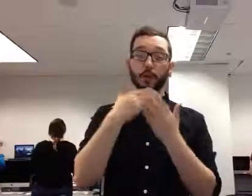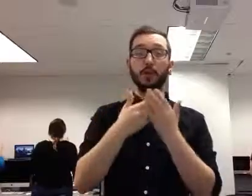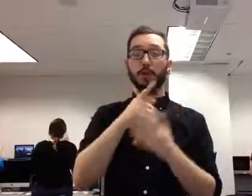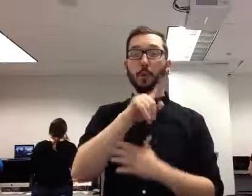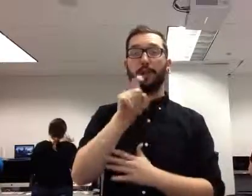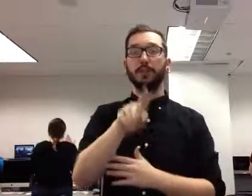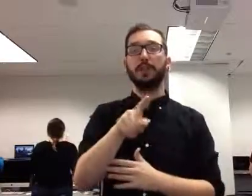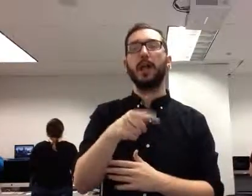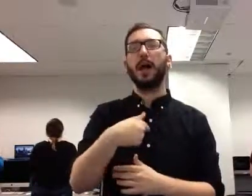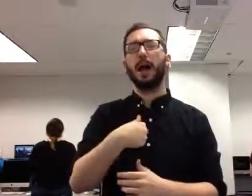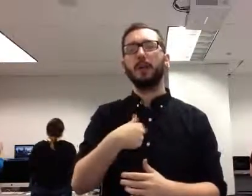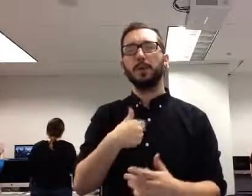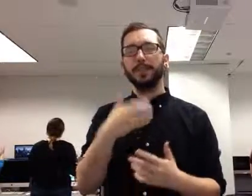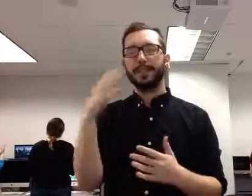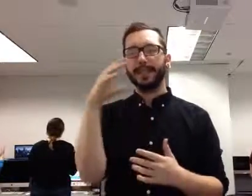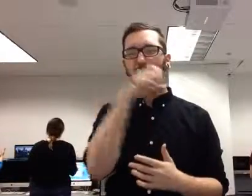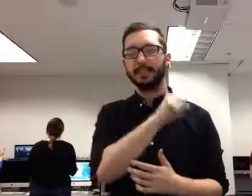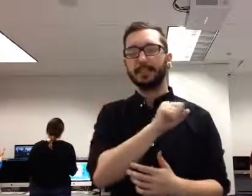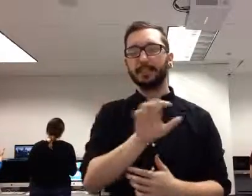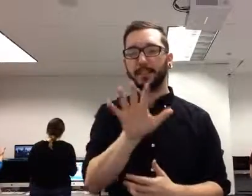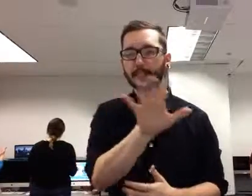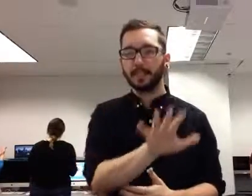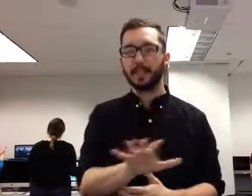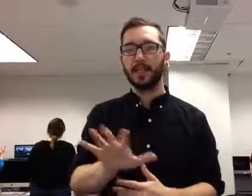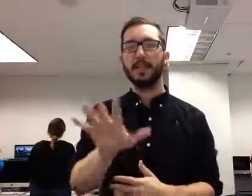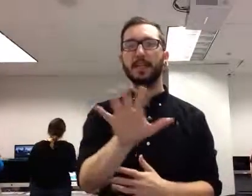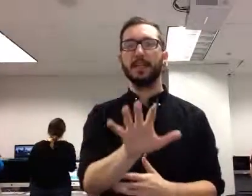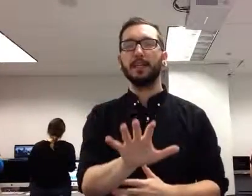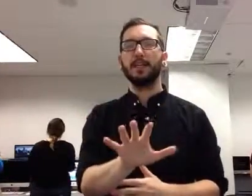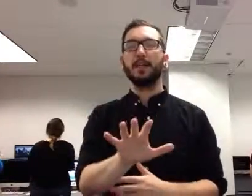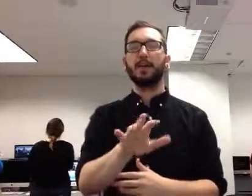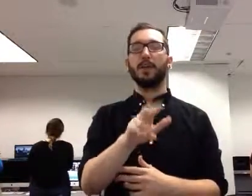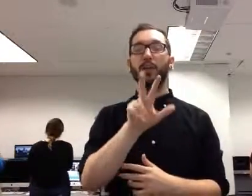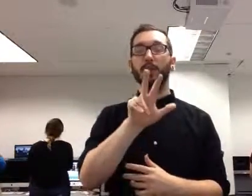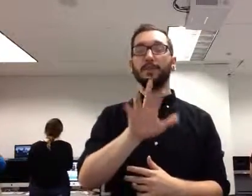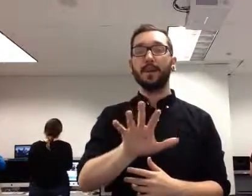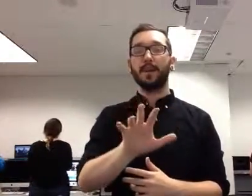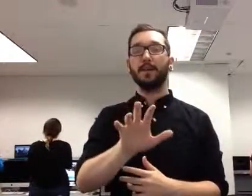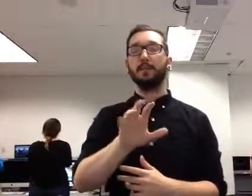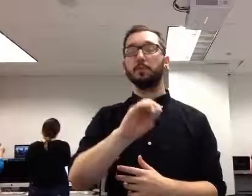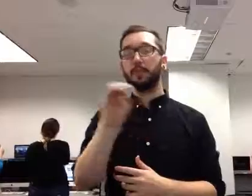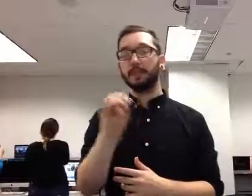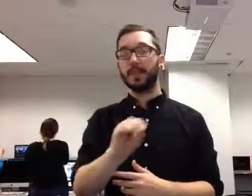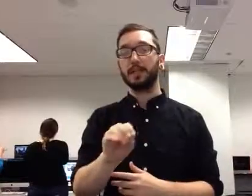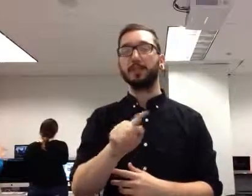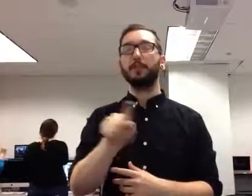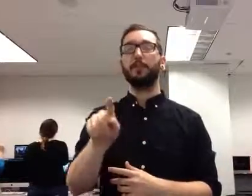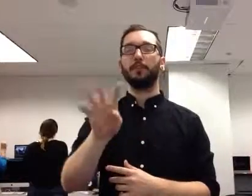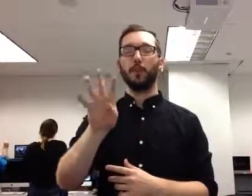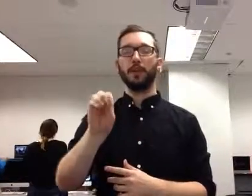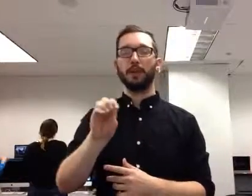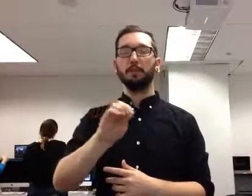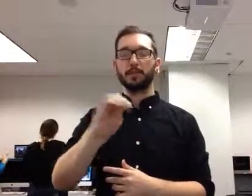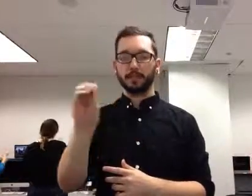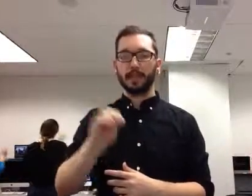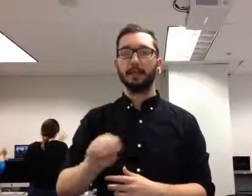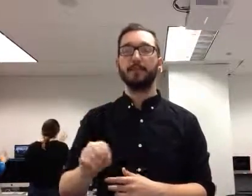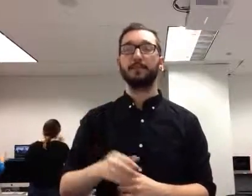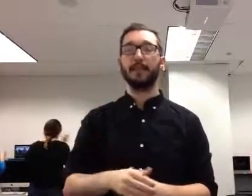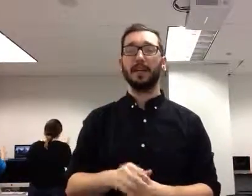anywhere from 35% to 40%. Okay. And that's sort of a ball... Yeah, go ahead,